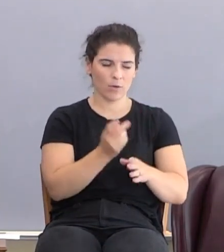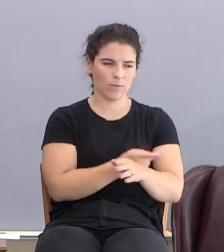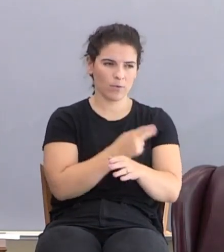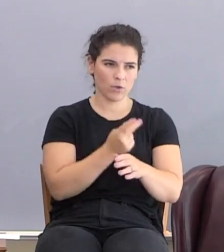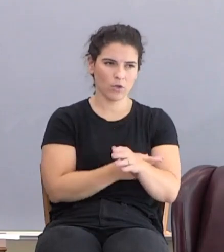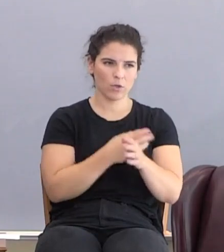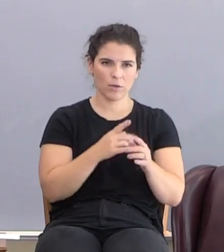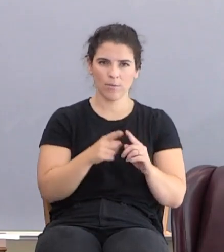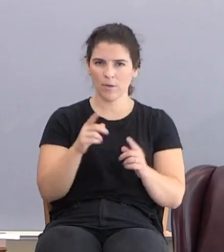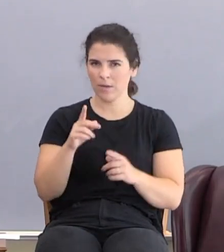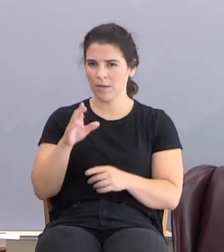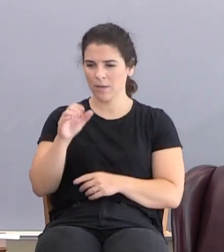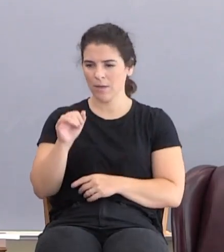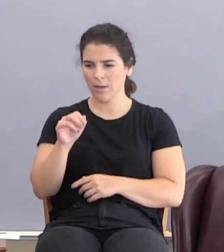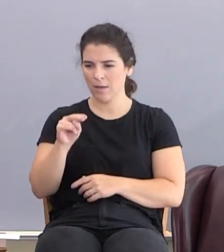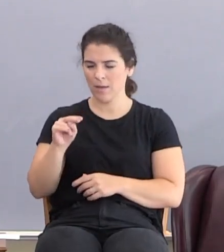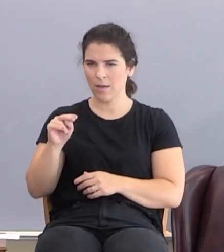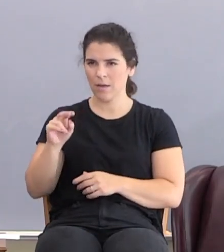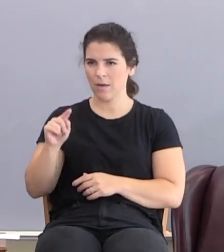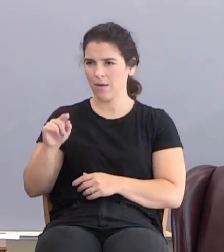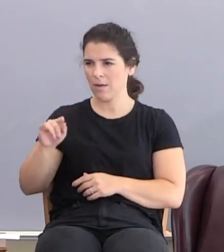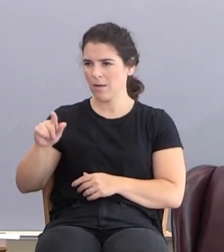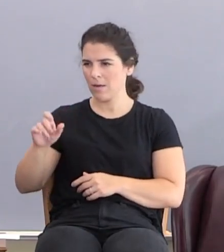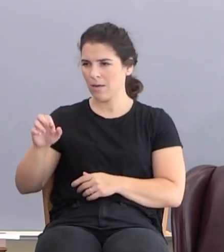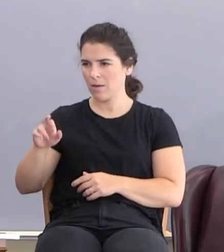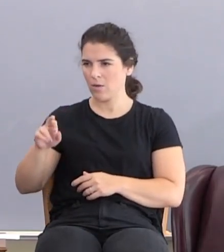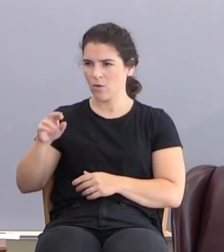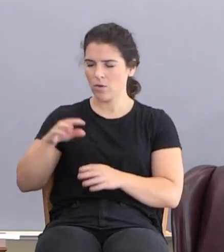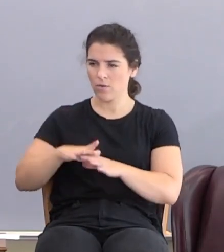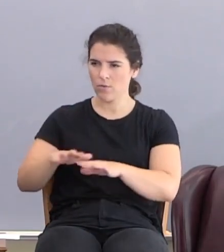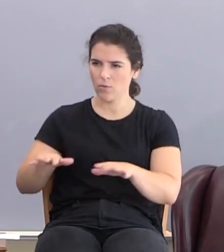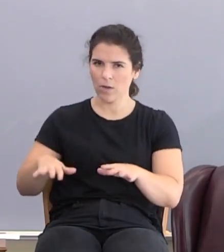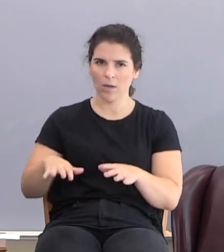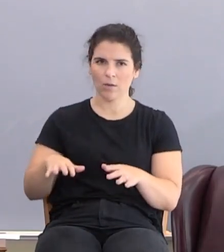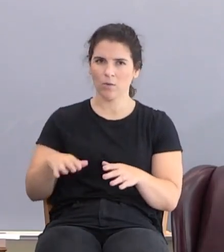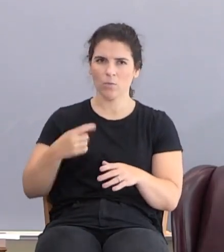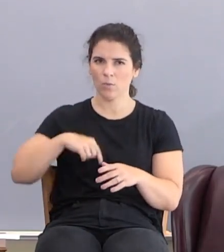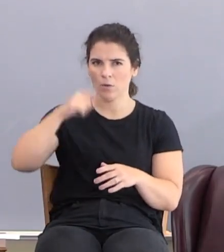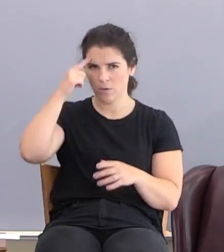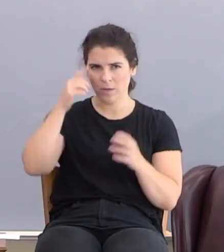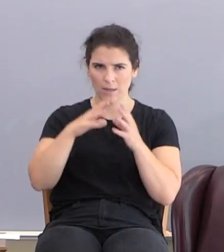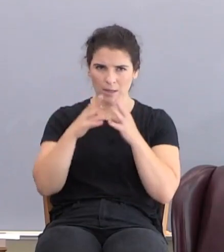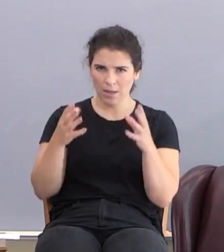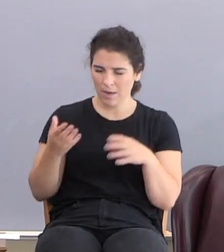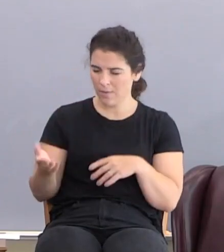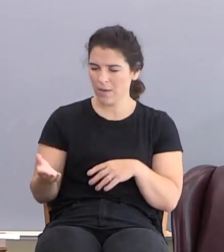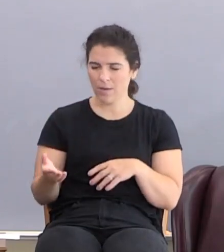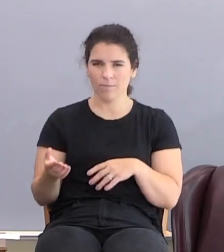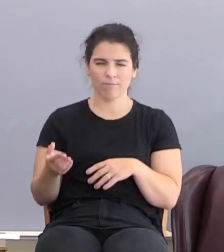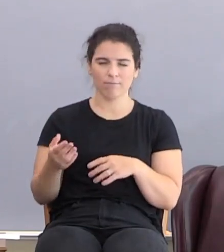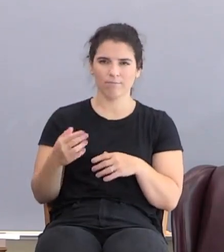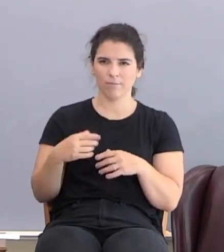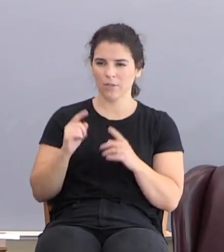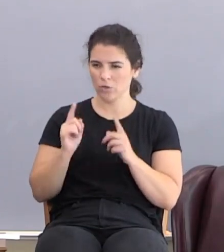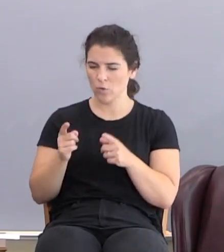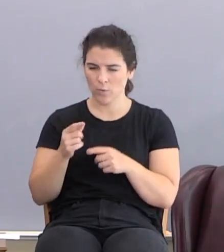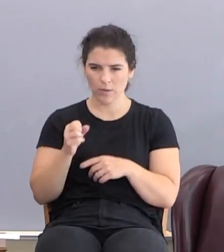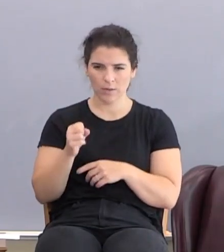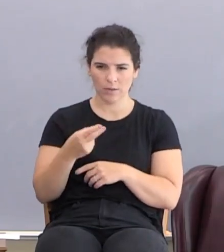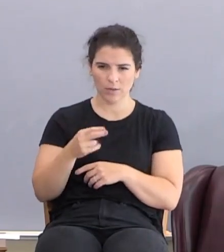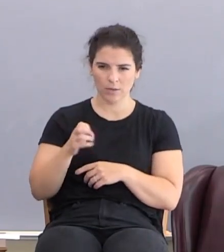but Cain is the tiller of ground. Abel's out on the, he's out, We don't think too much of him. He's just tended to the sheep.